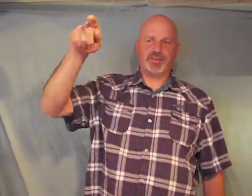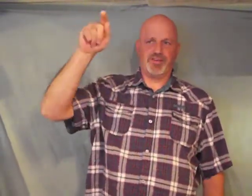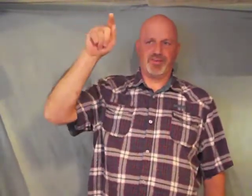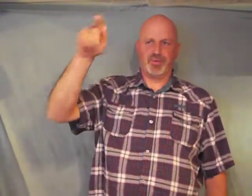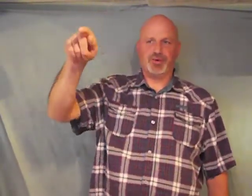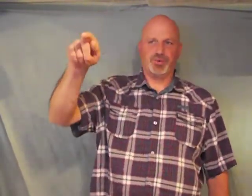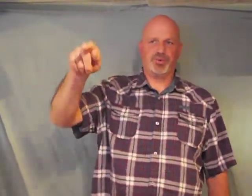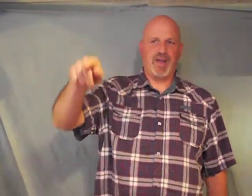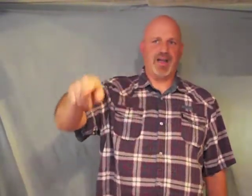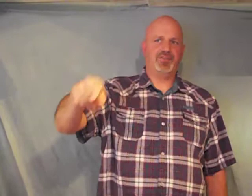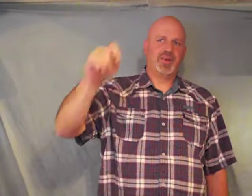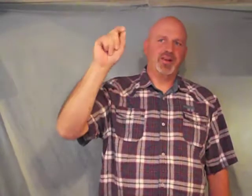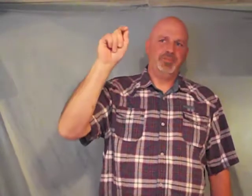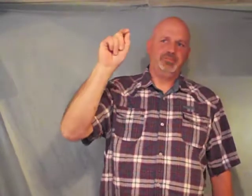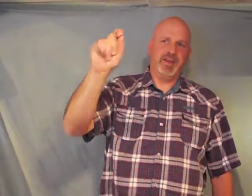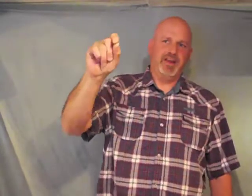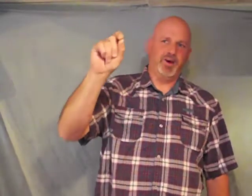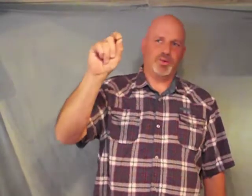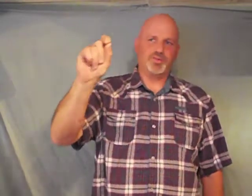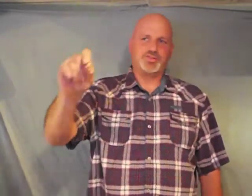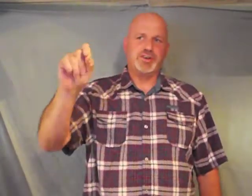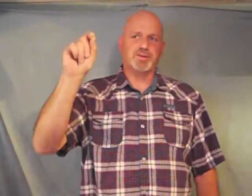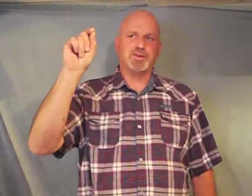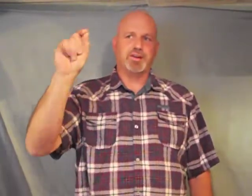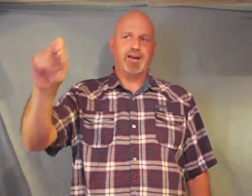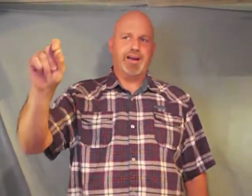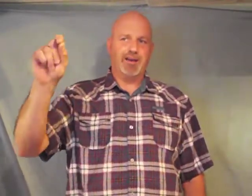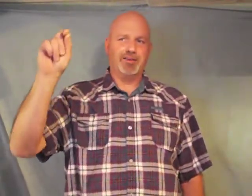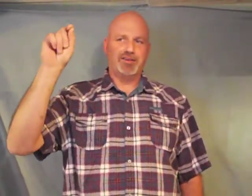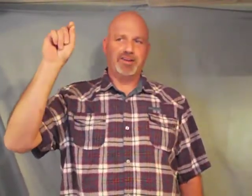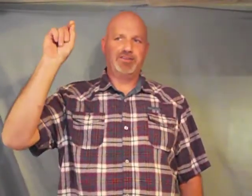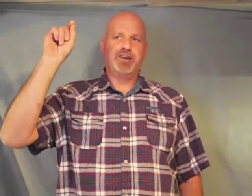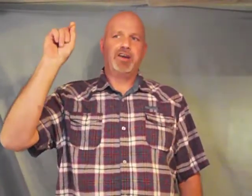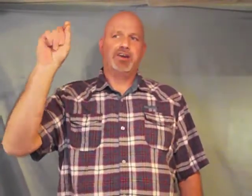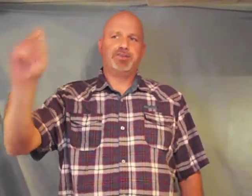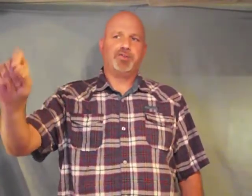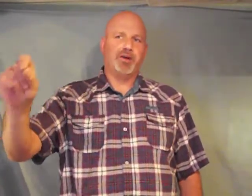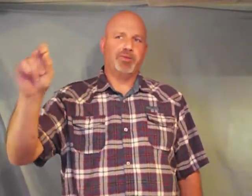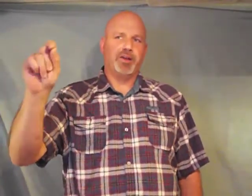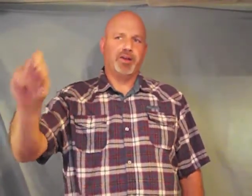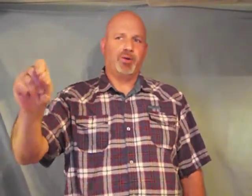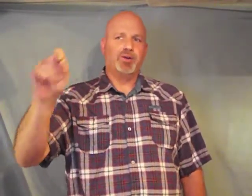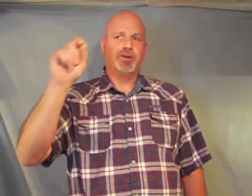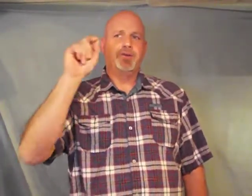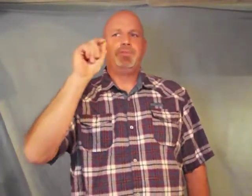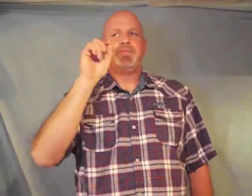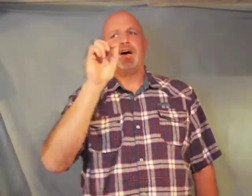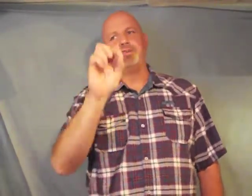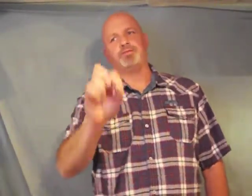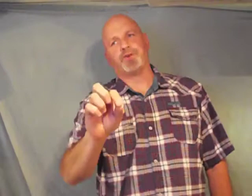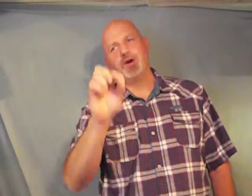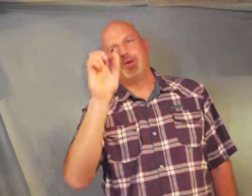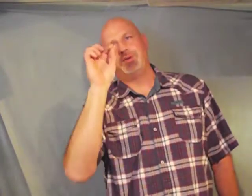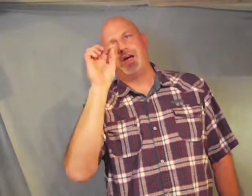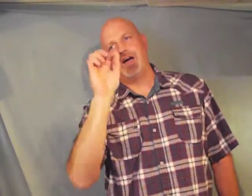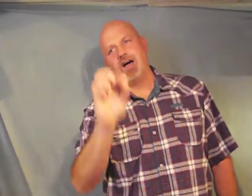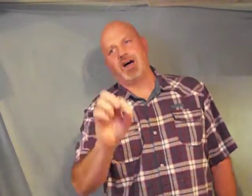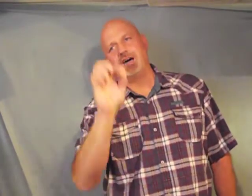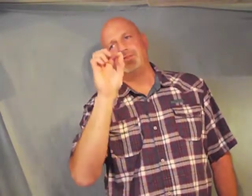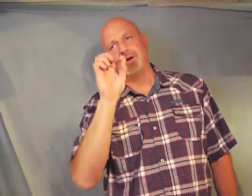3 through 5 behold children are a heritage from the Lord the fruit of the